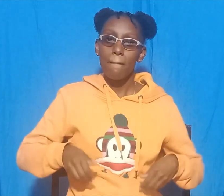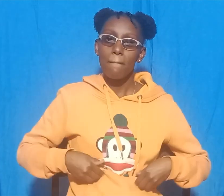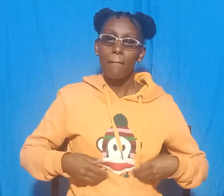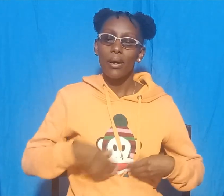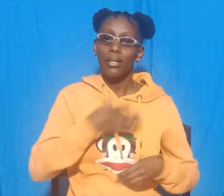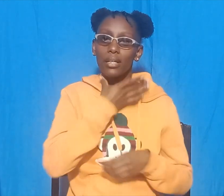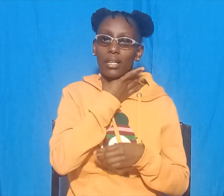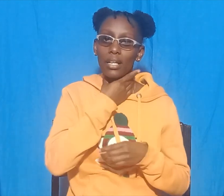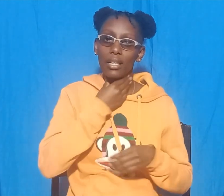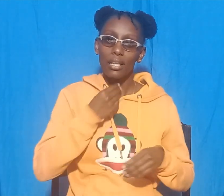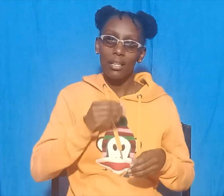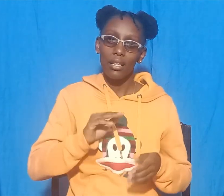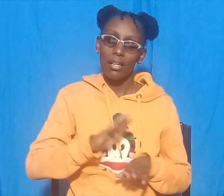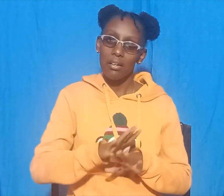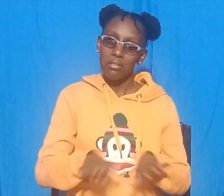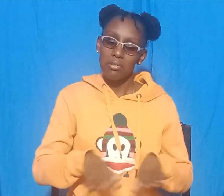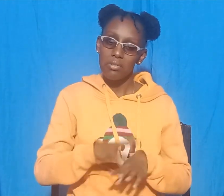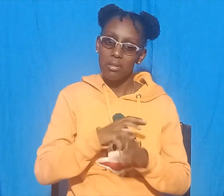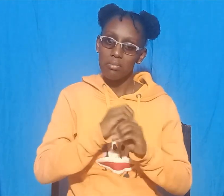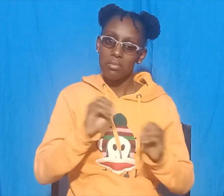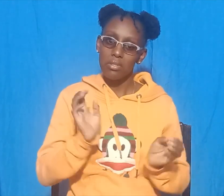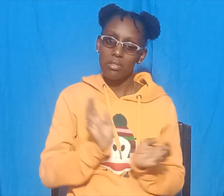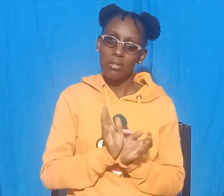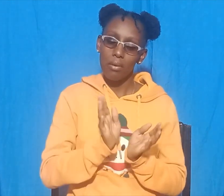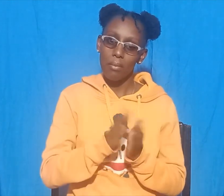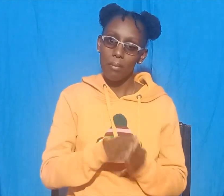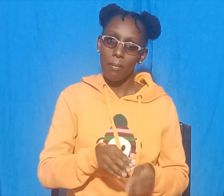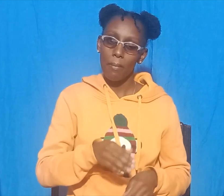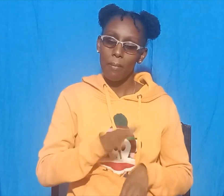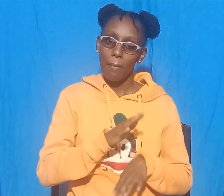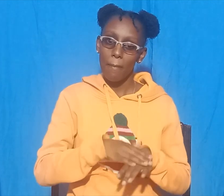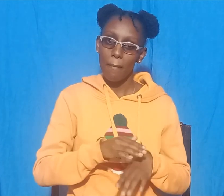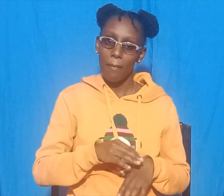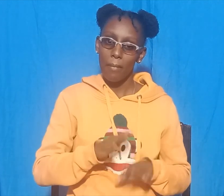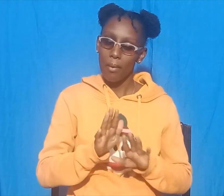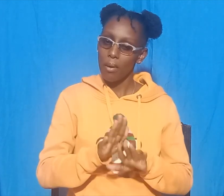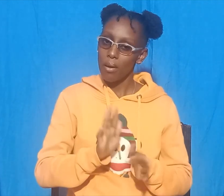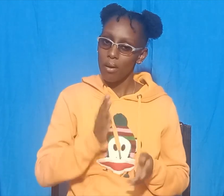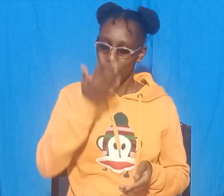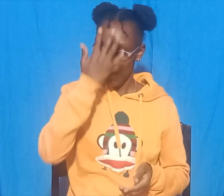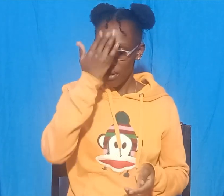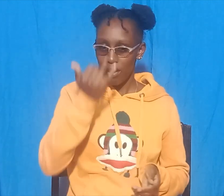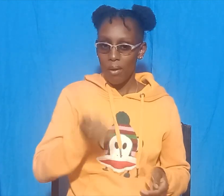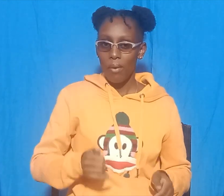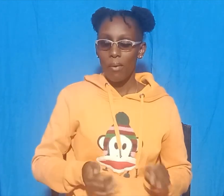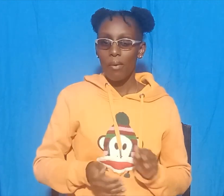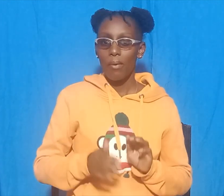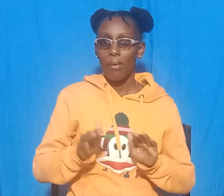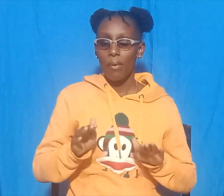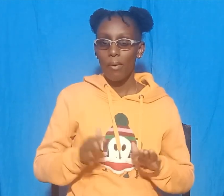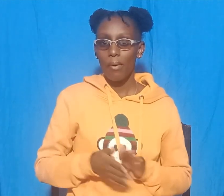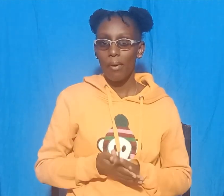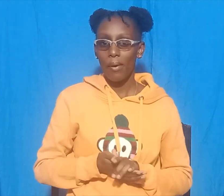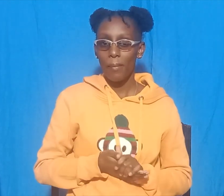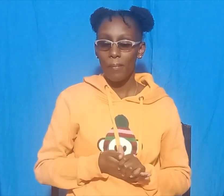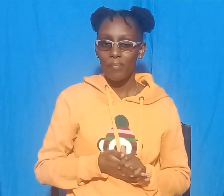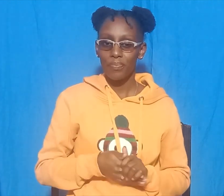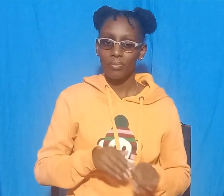crocodile's back because the crocodile swam very quickly. But soon he liked it and